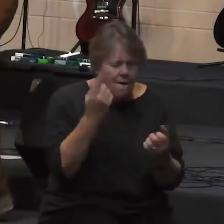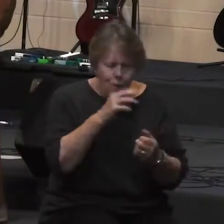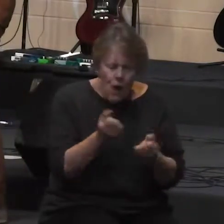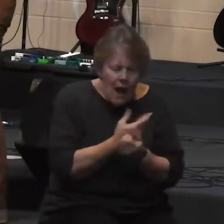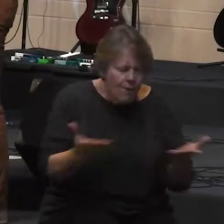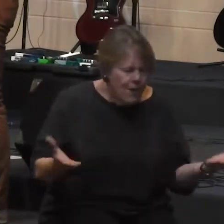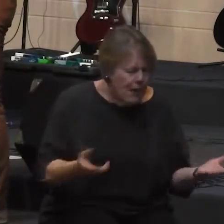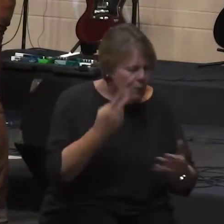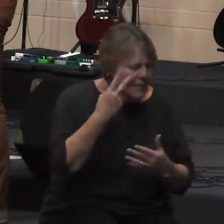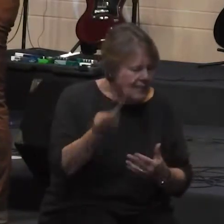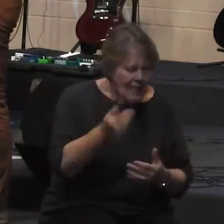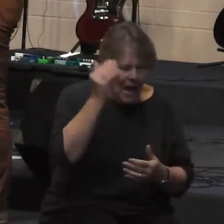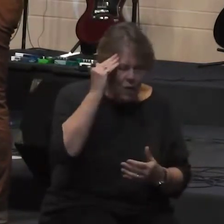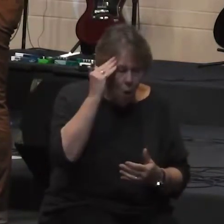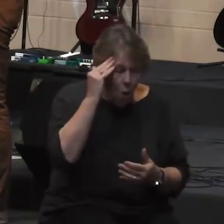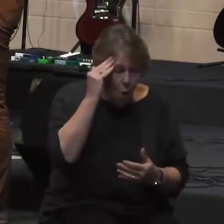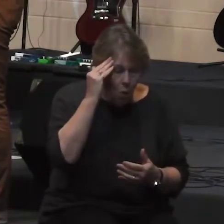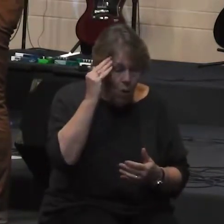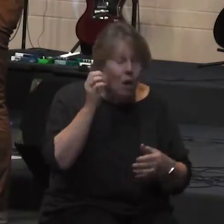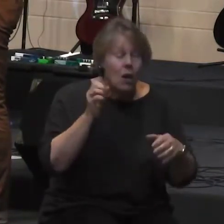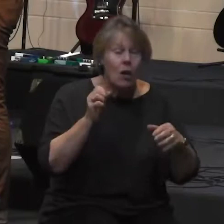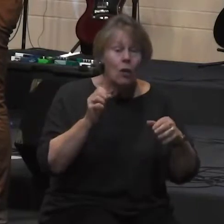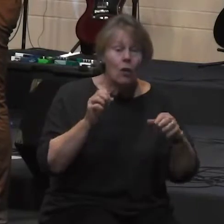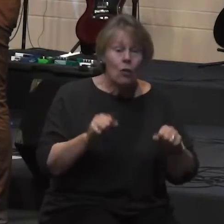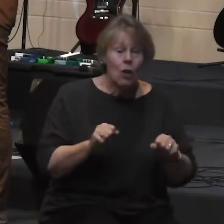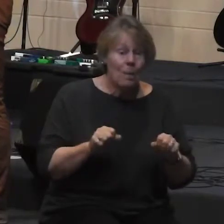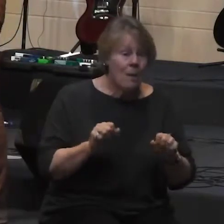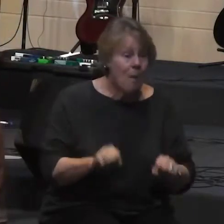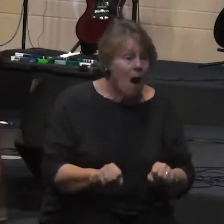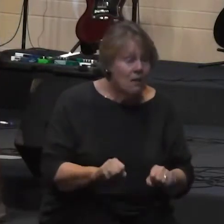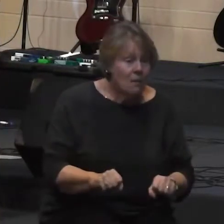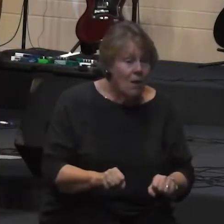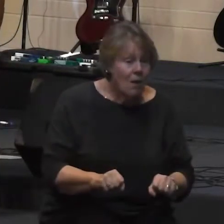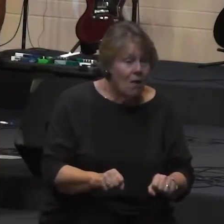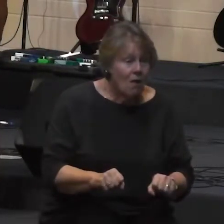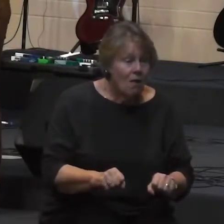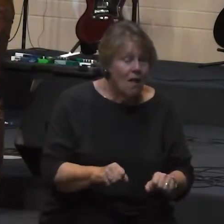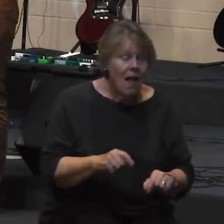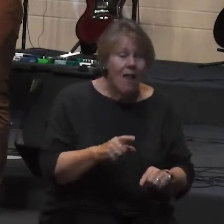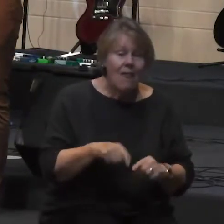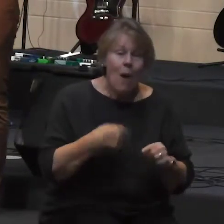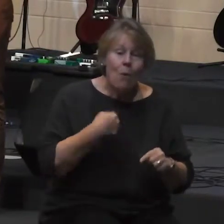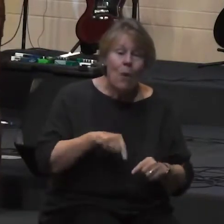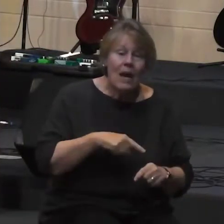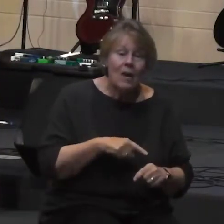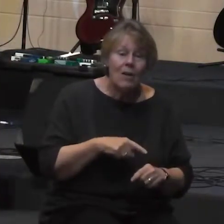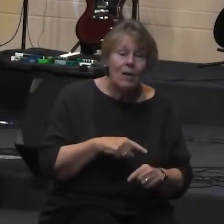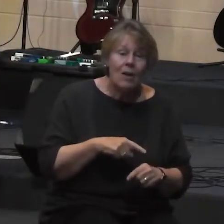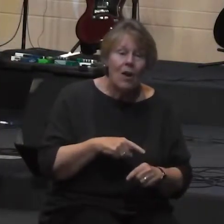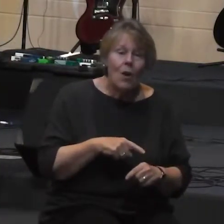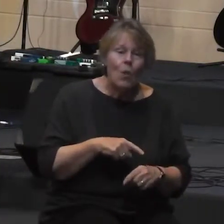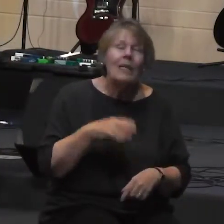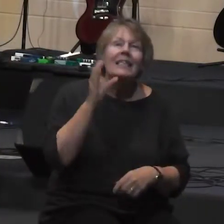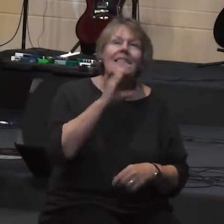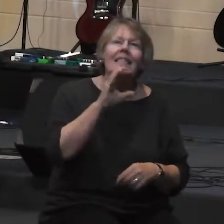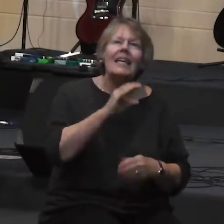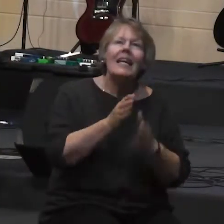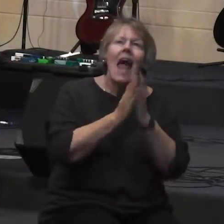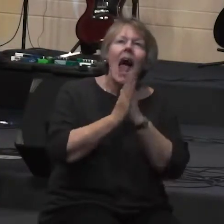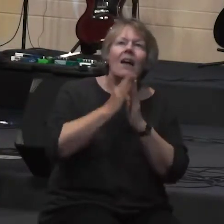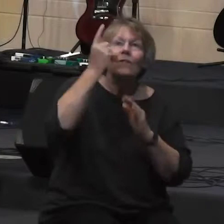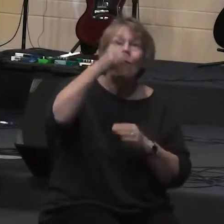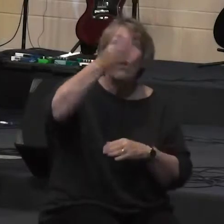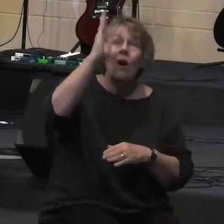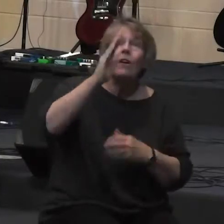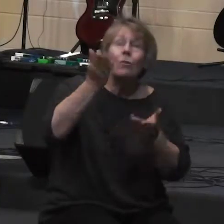then just might it be possible that when we seek for God to provide our needs we actually